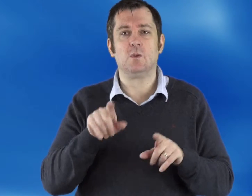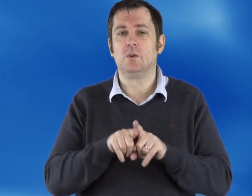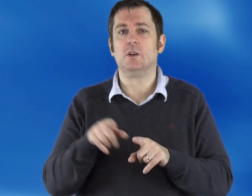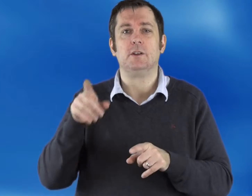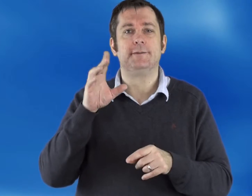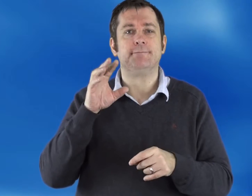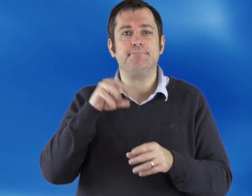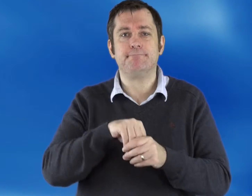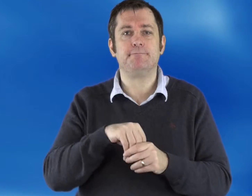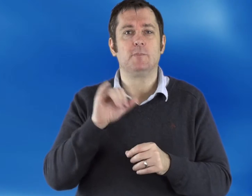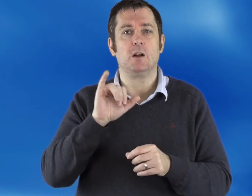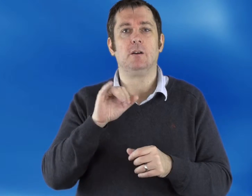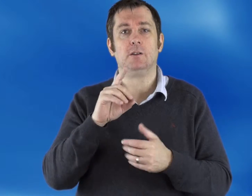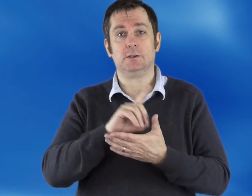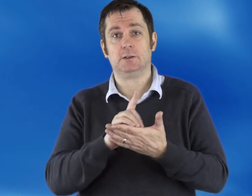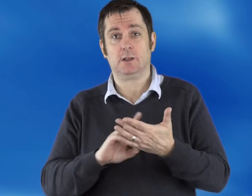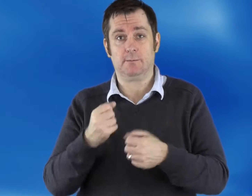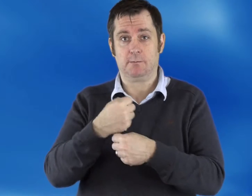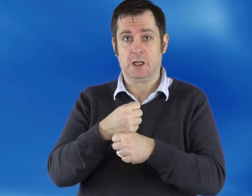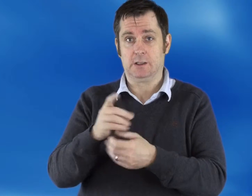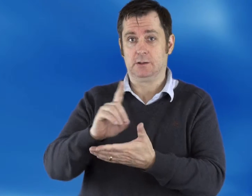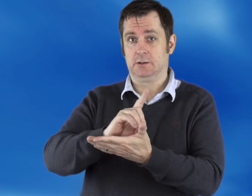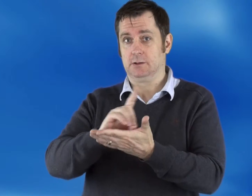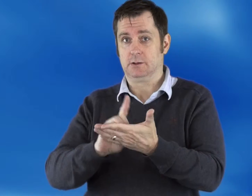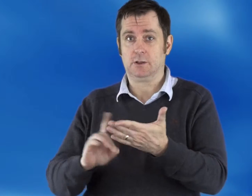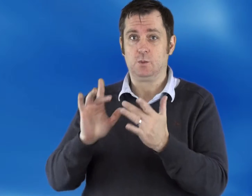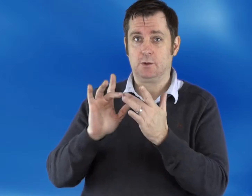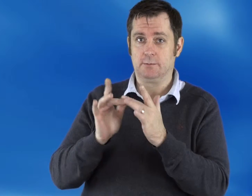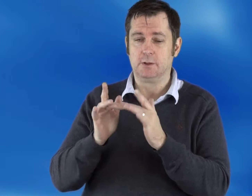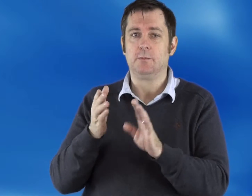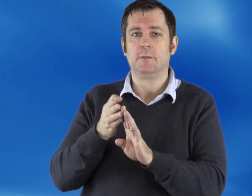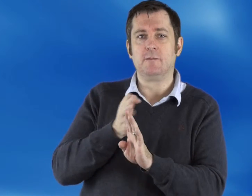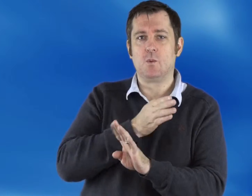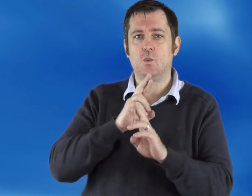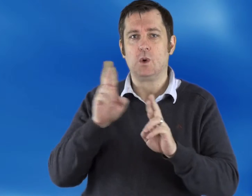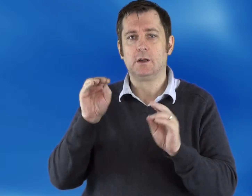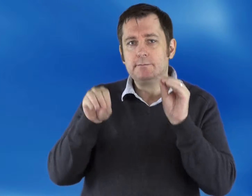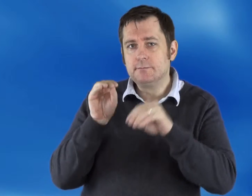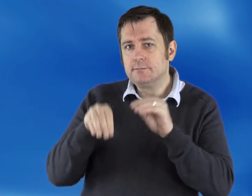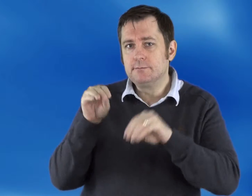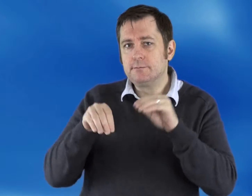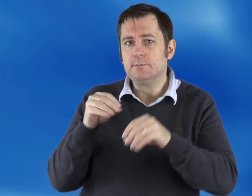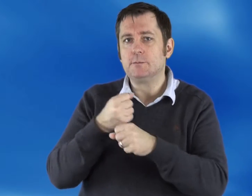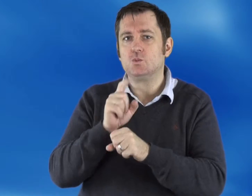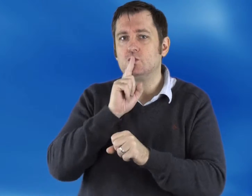Also, the concept of universal usability emphasizes the creation of all accommodations be a part of the initial design process.